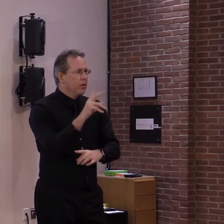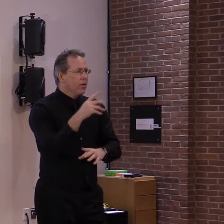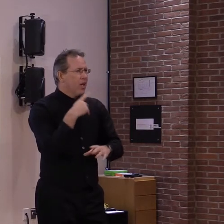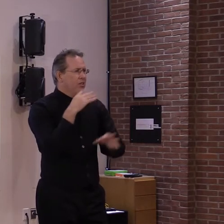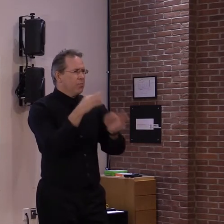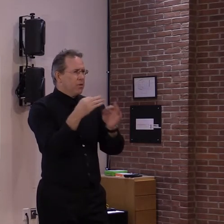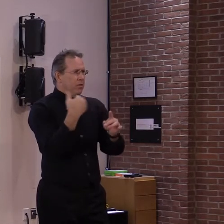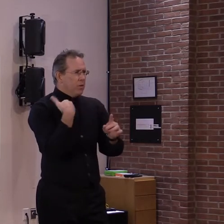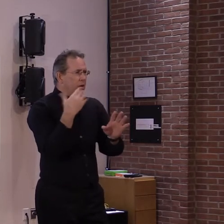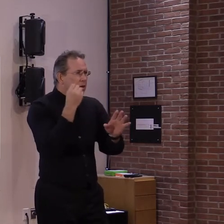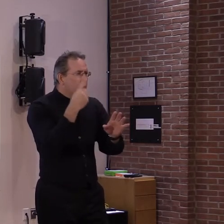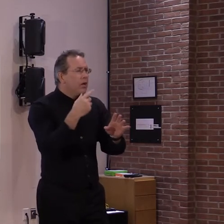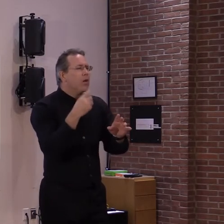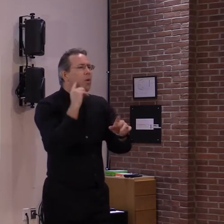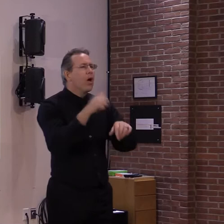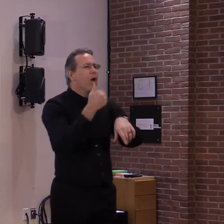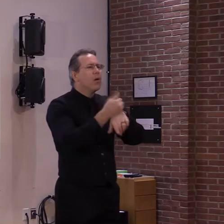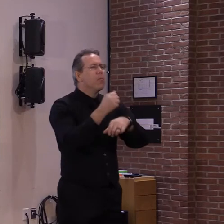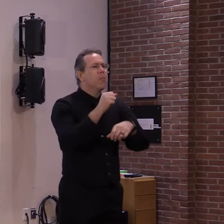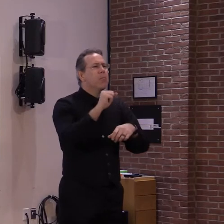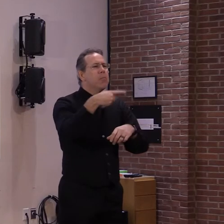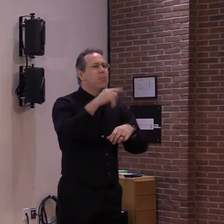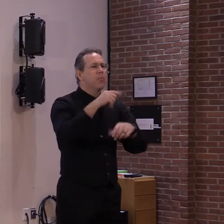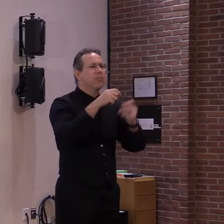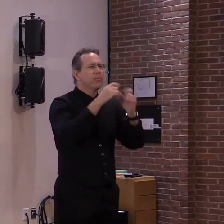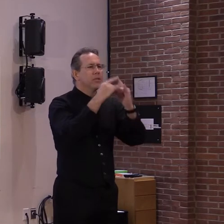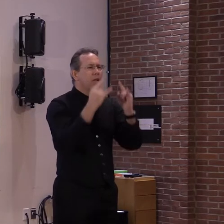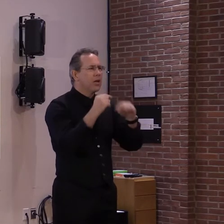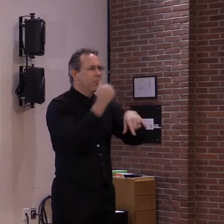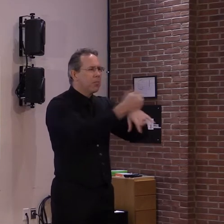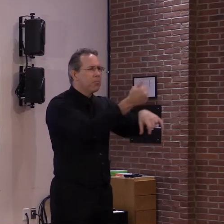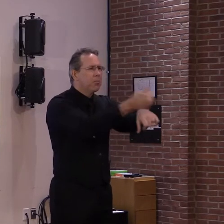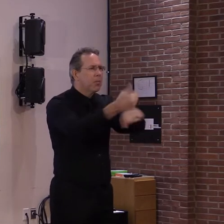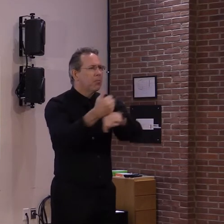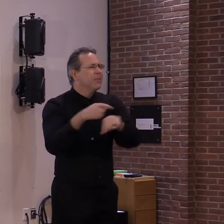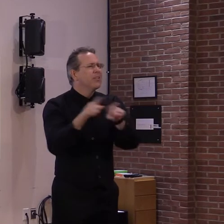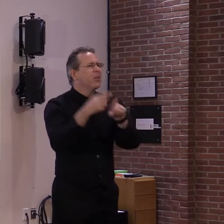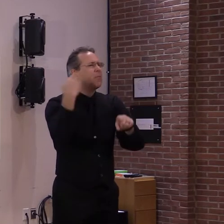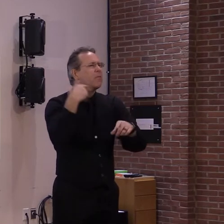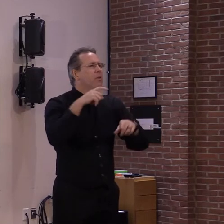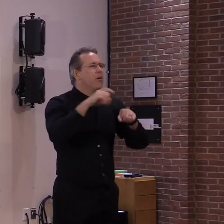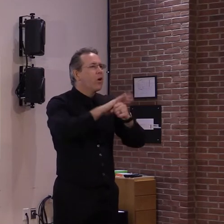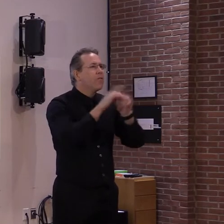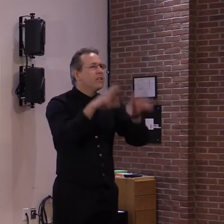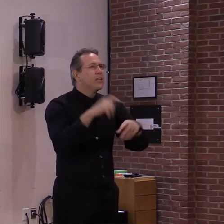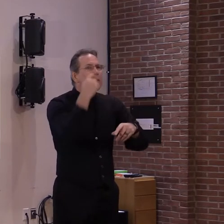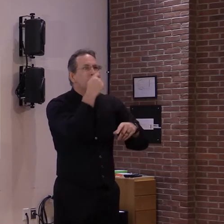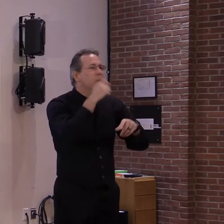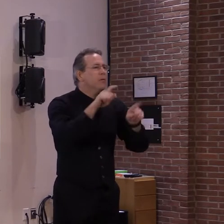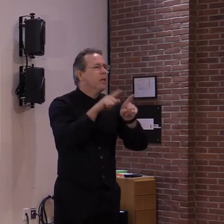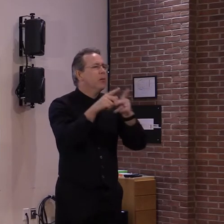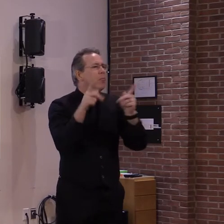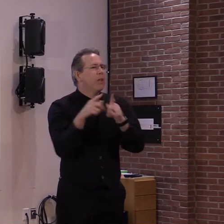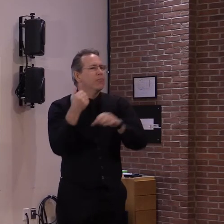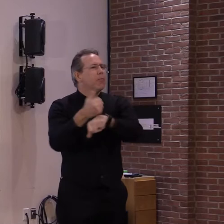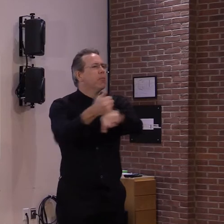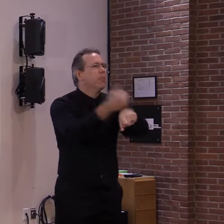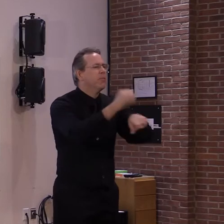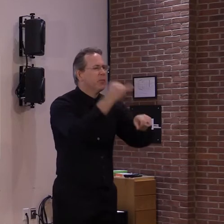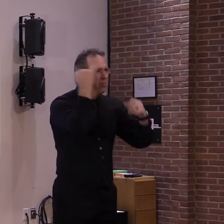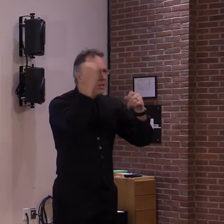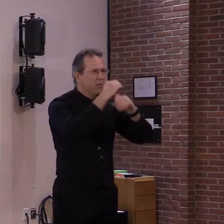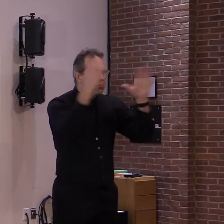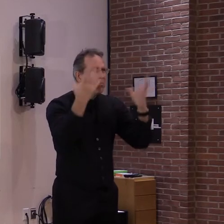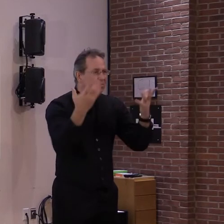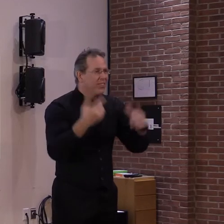state. And one of the things, and those that cannot travel or are homebound, we